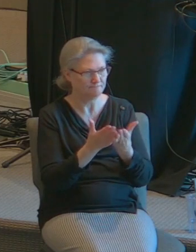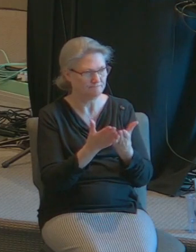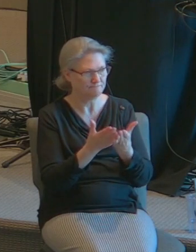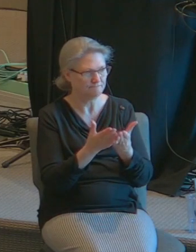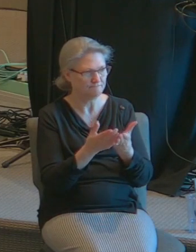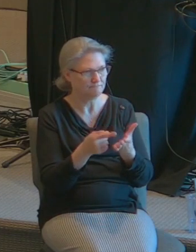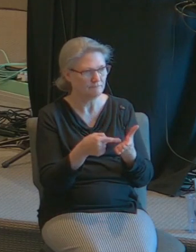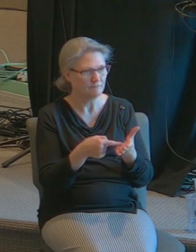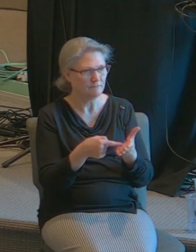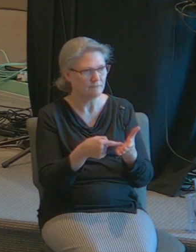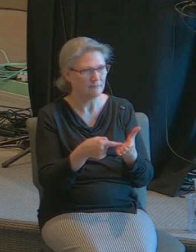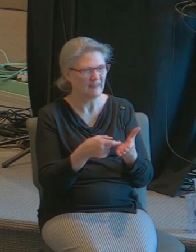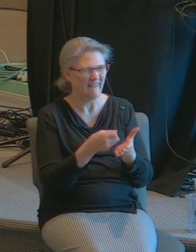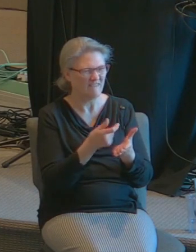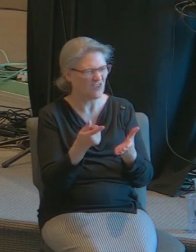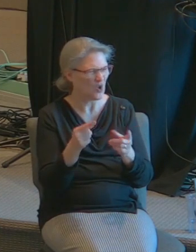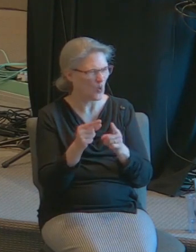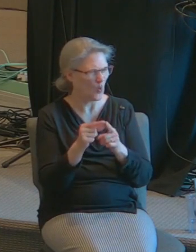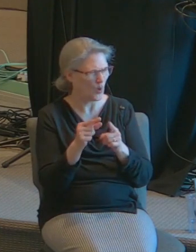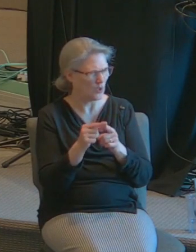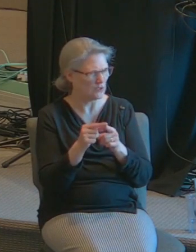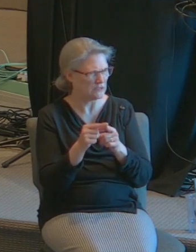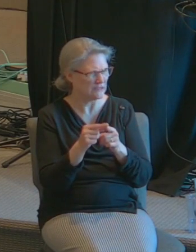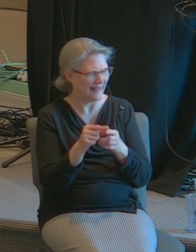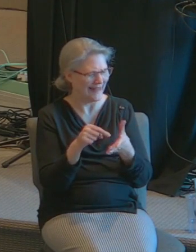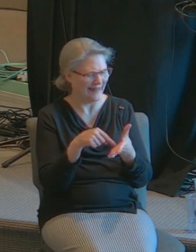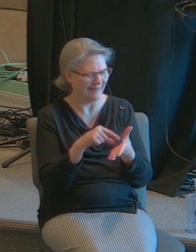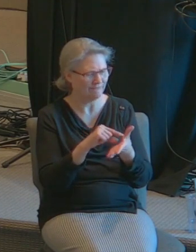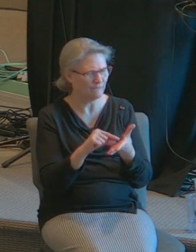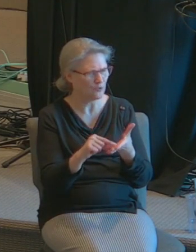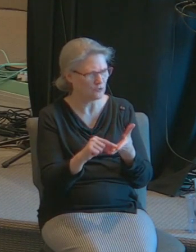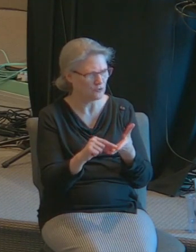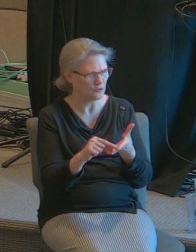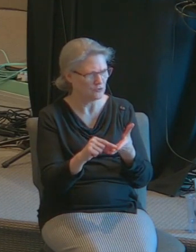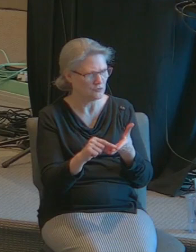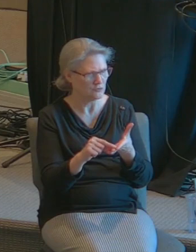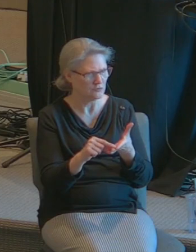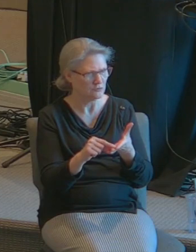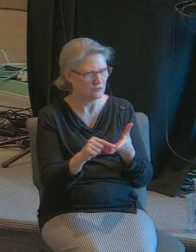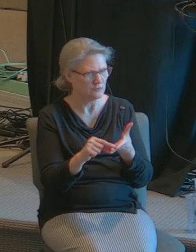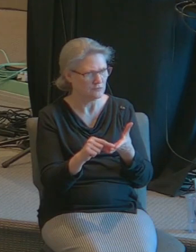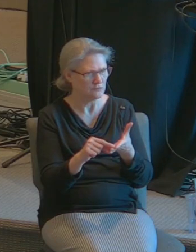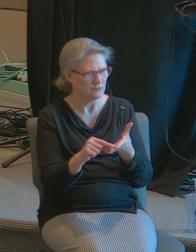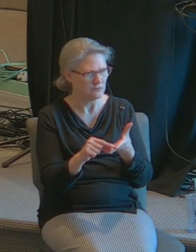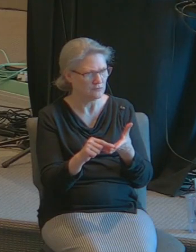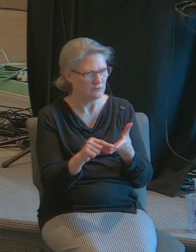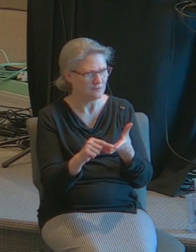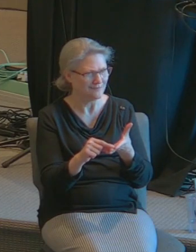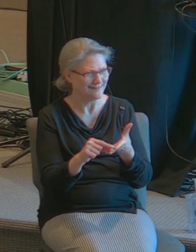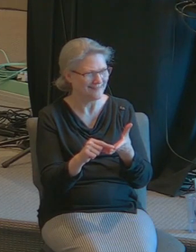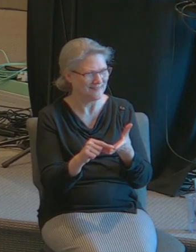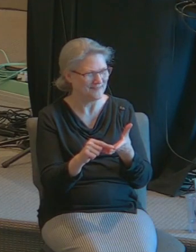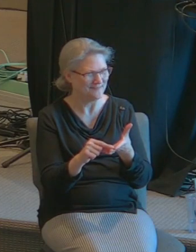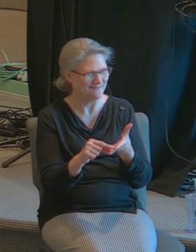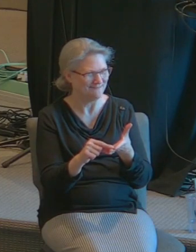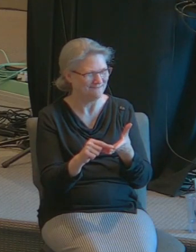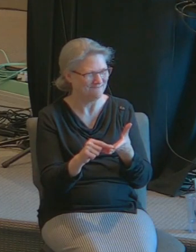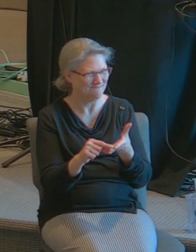that the few words that are contained in that Scripture is the